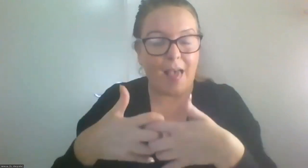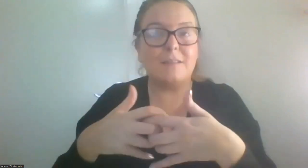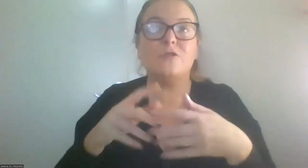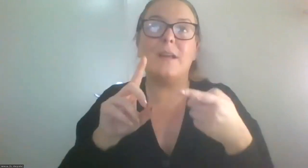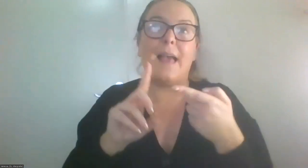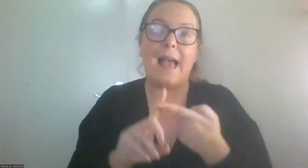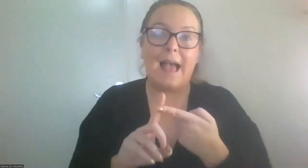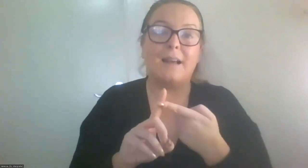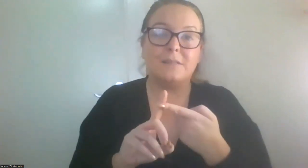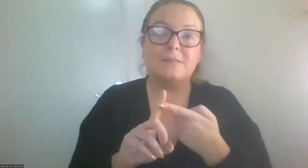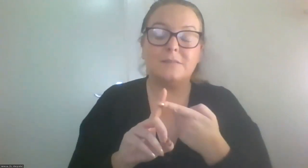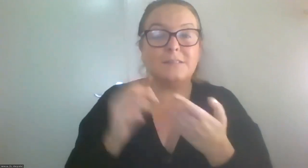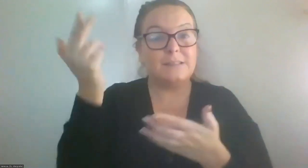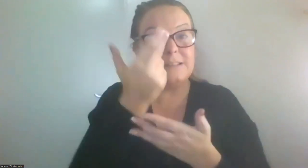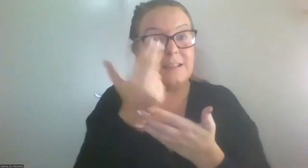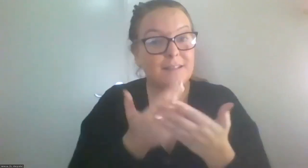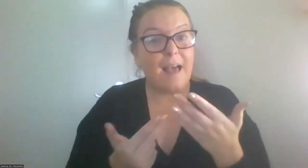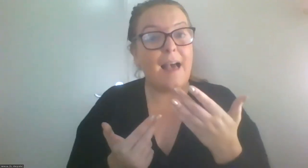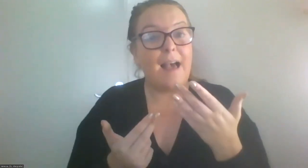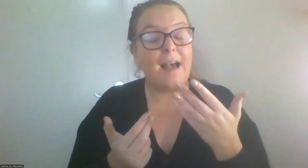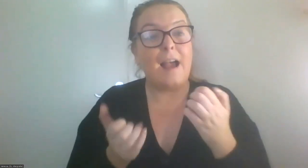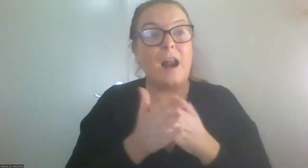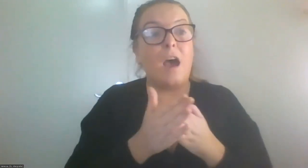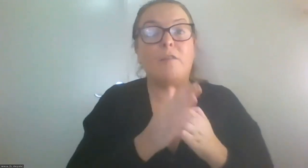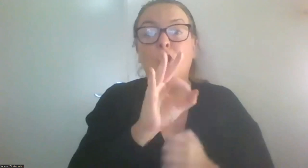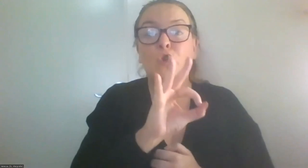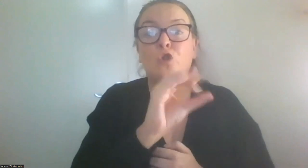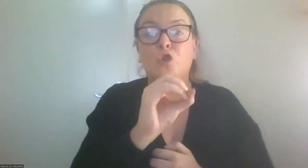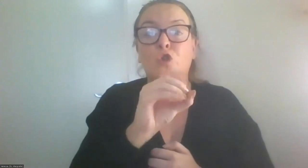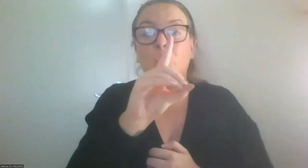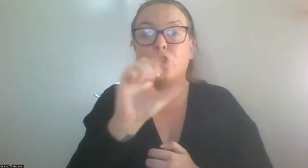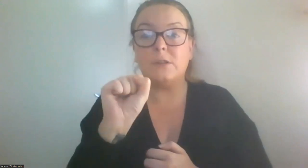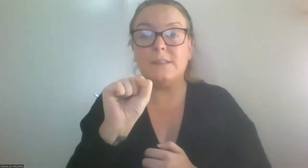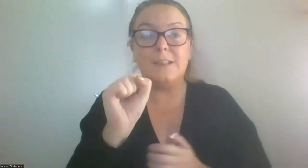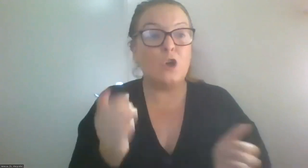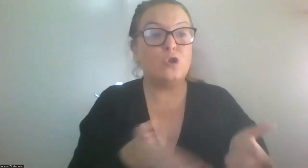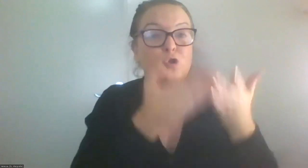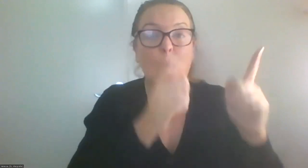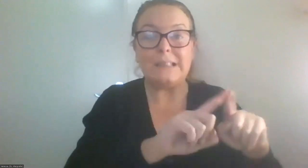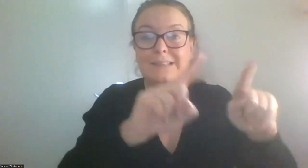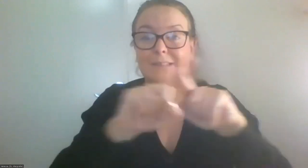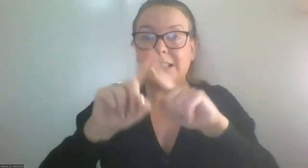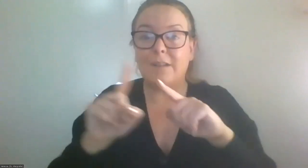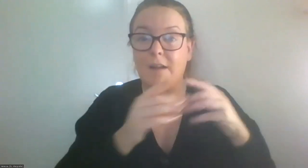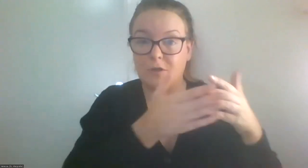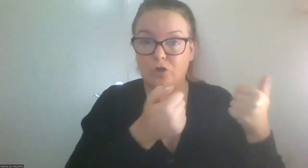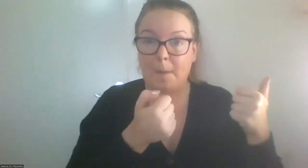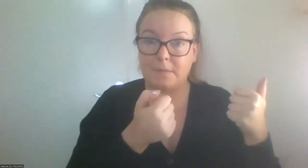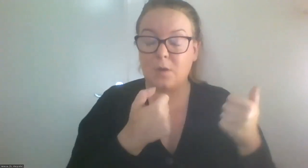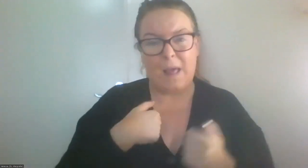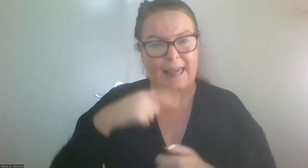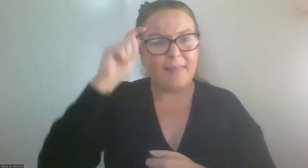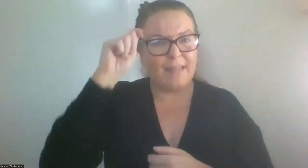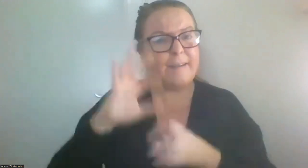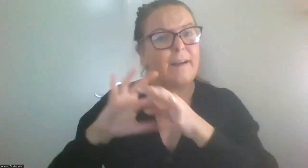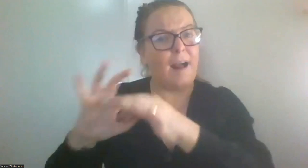design of goods that are sold in shops. I think that collaborative research has a lot